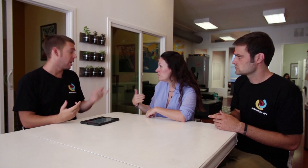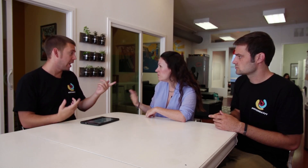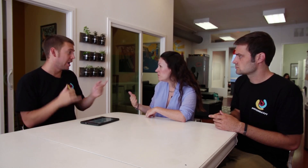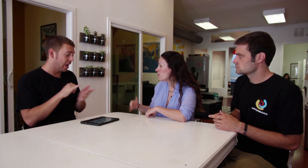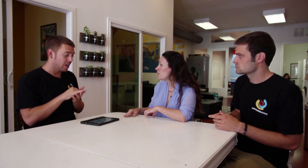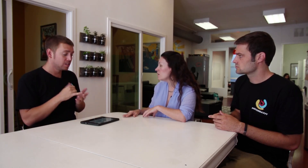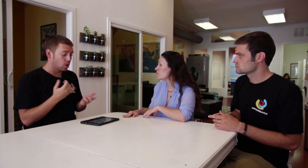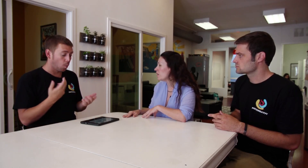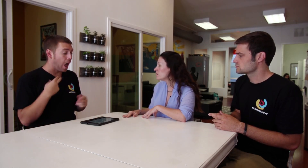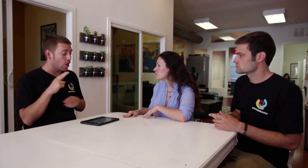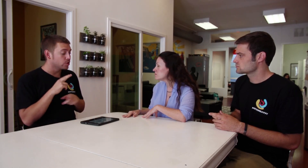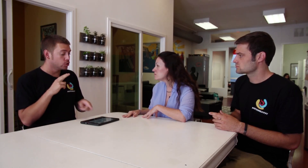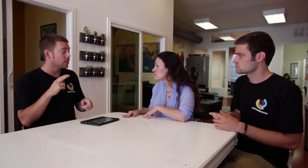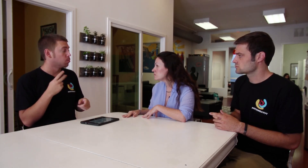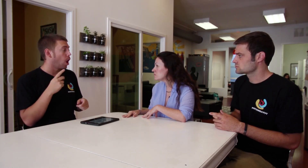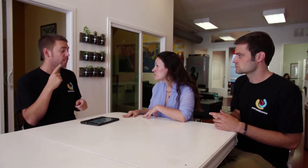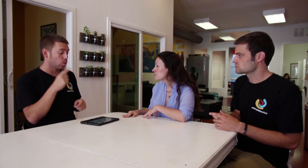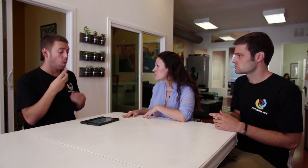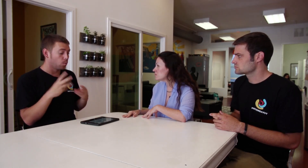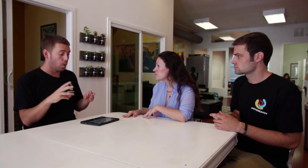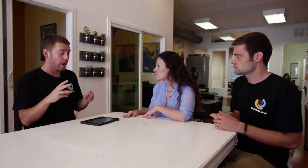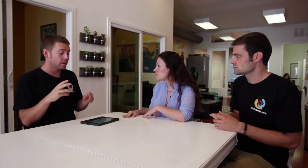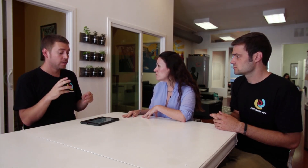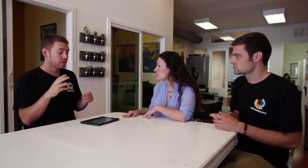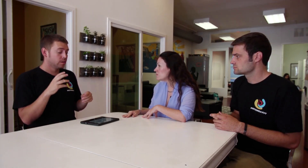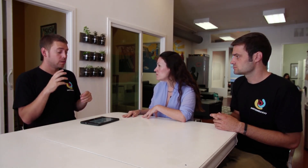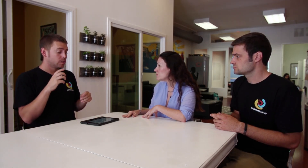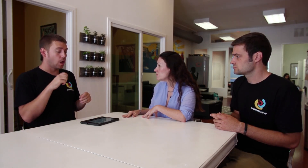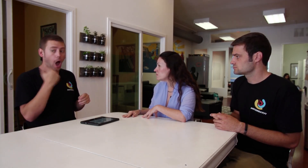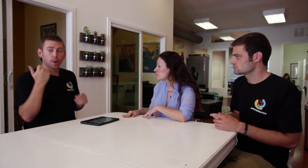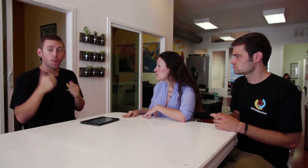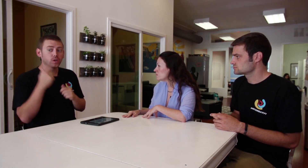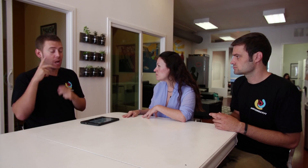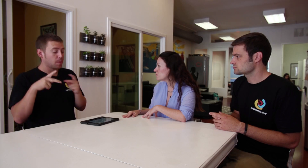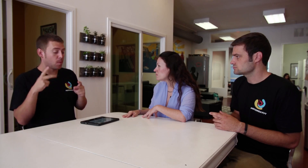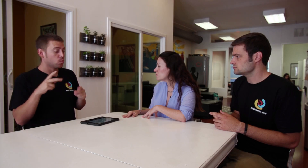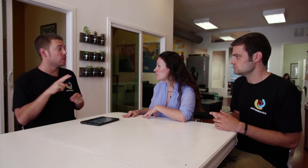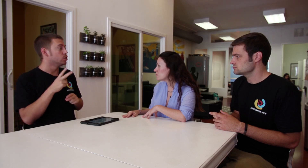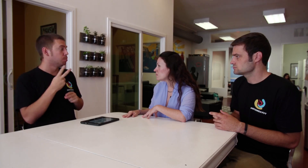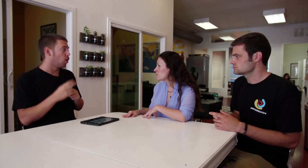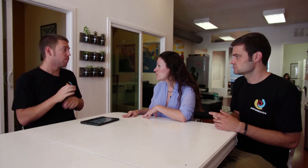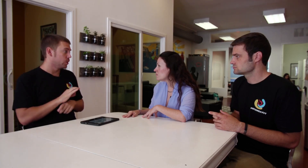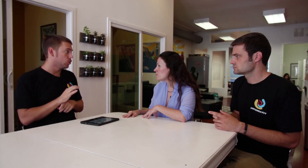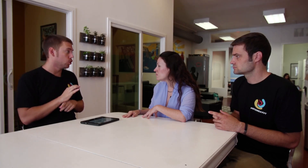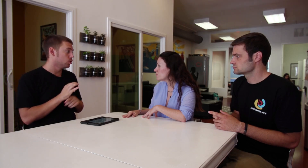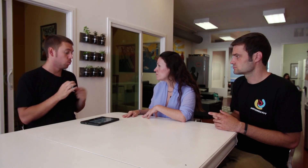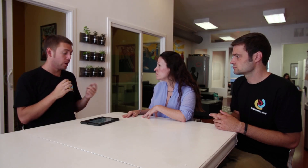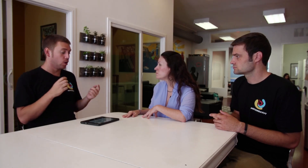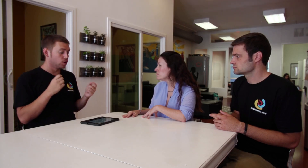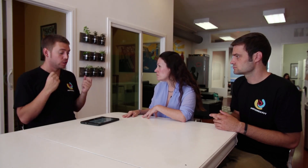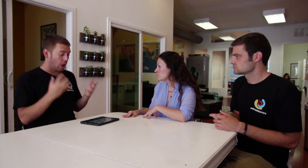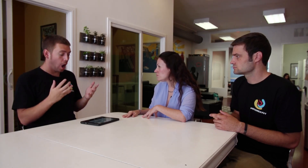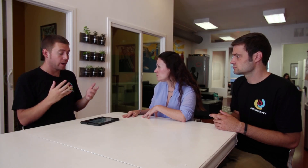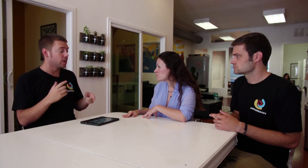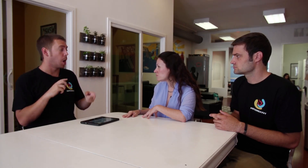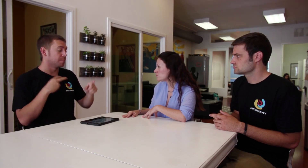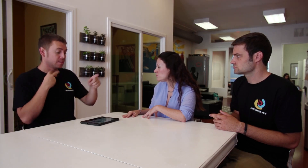Yeah, yeah, that. So while I would use this product for one way, most deaf people would use both features where you sign and it becomes